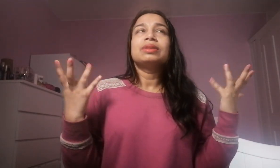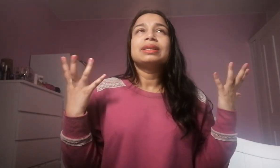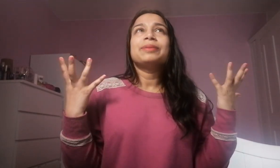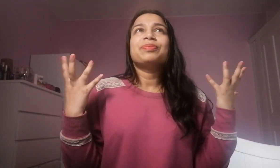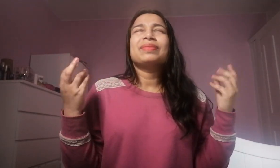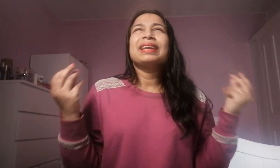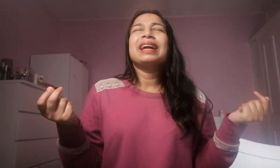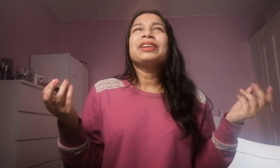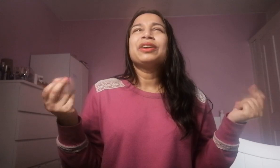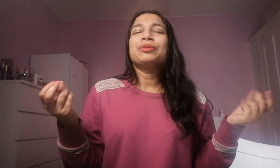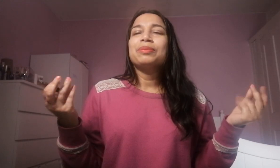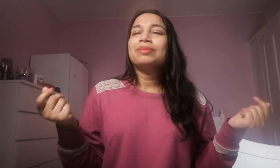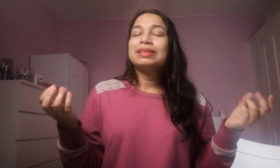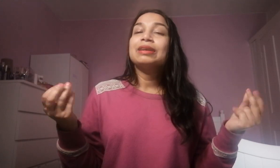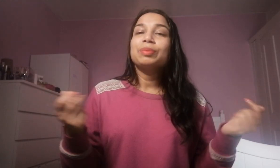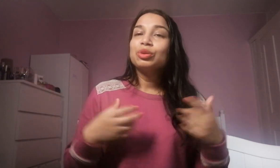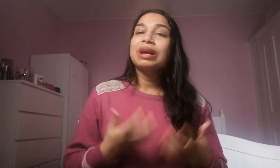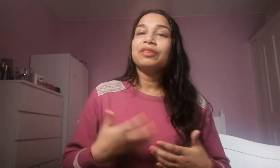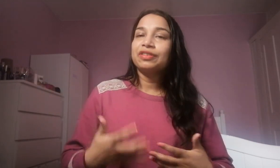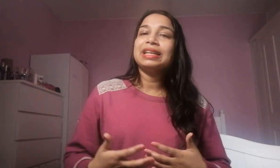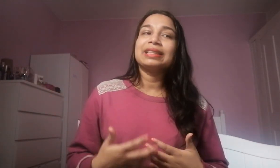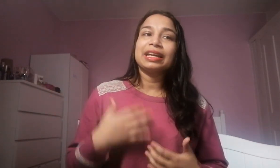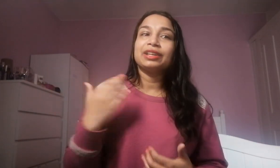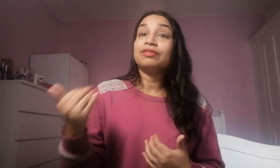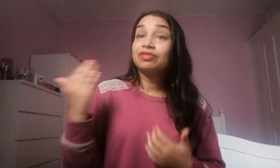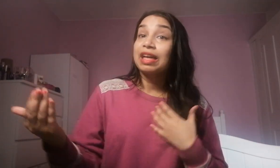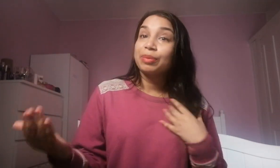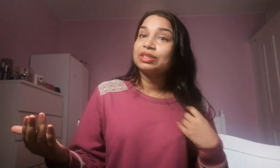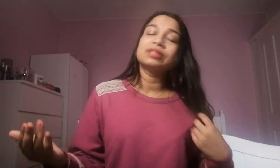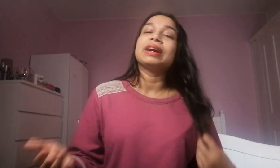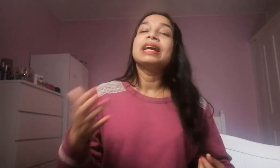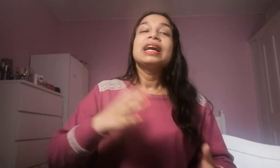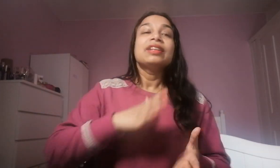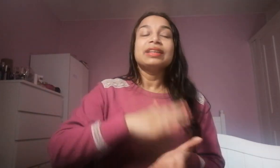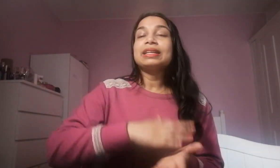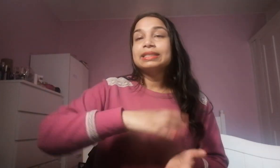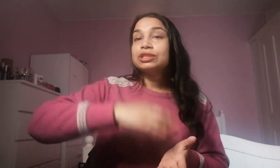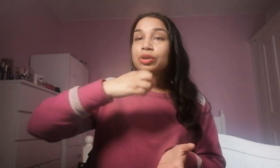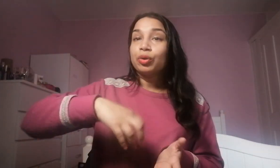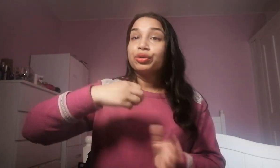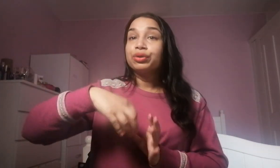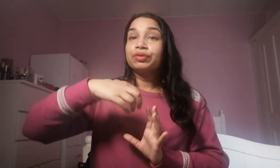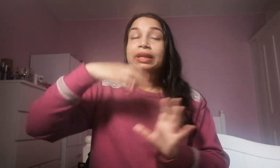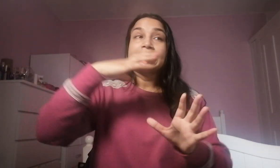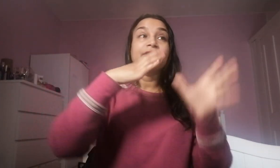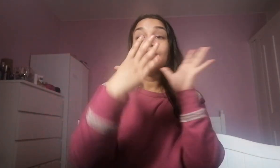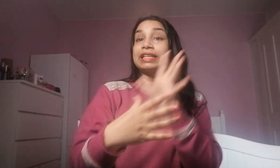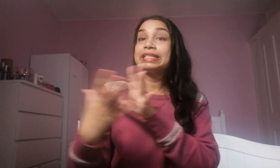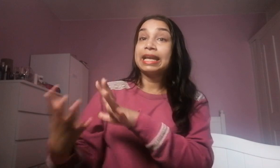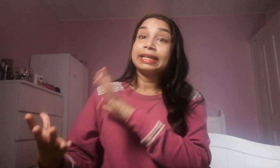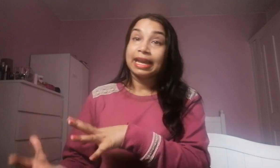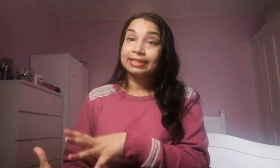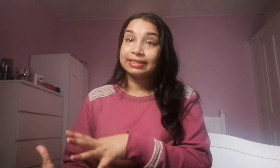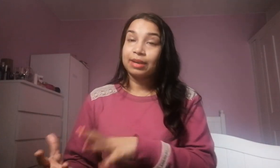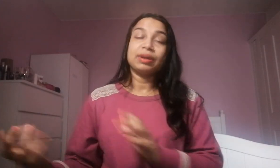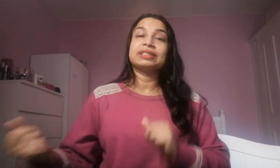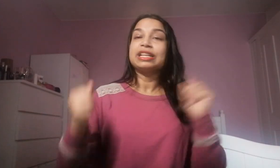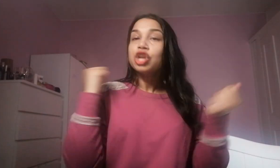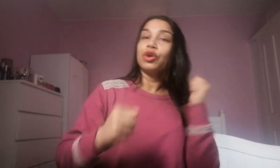of like I don't know they'll you have feeling that that person's like thing is there's no point of like fighting against them and saying no